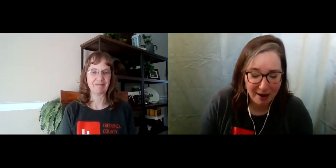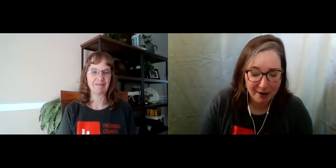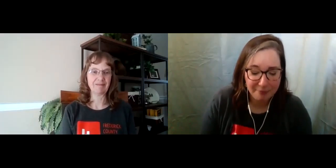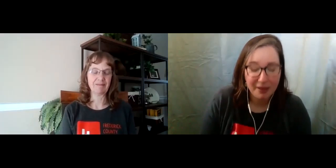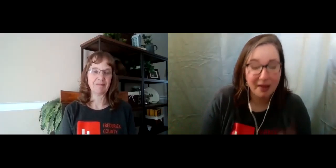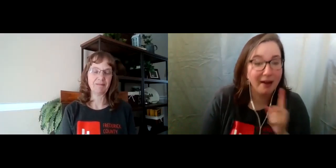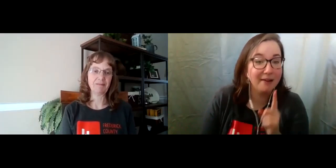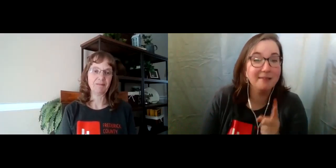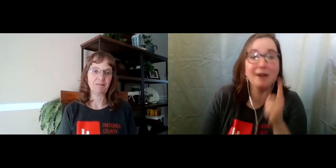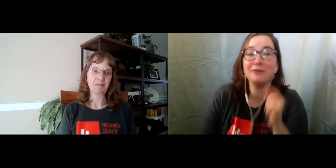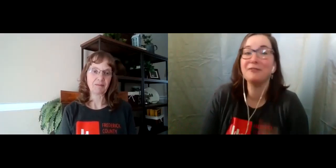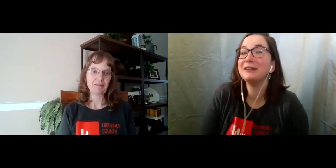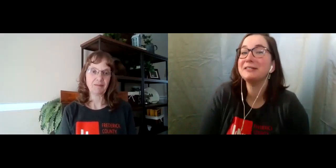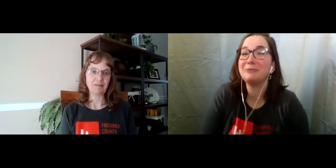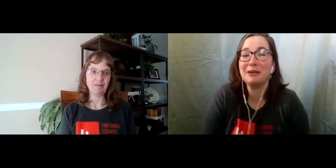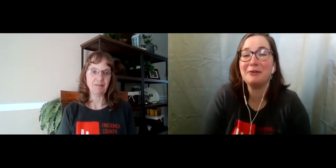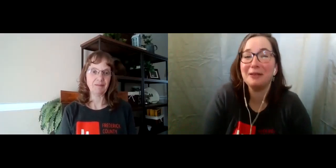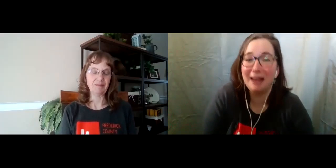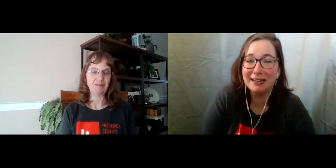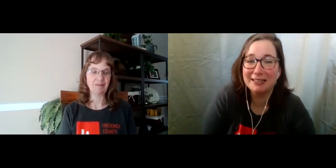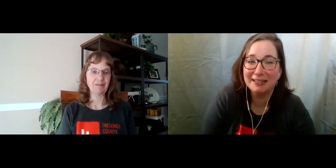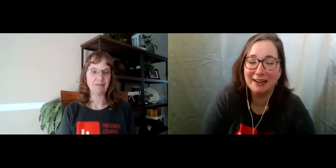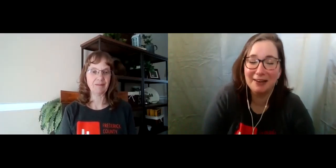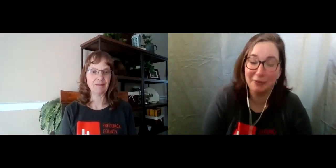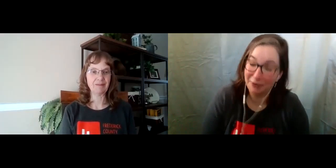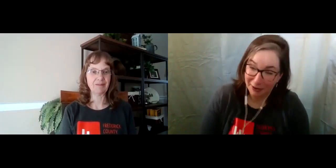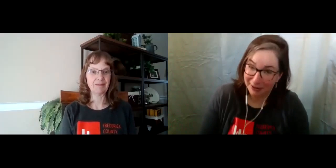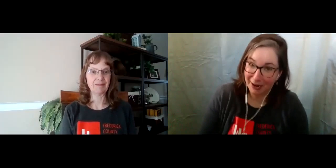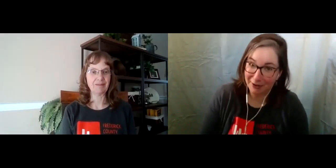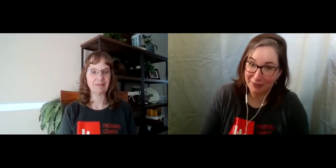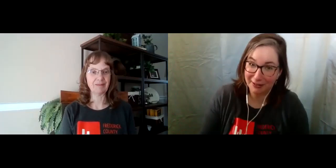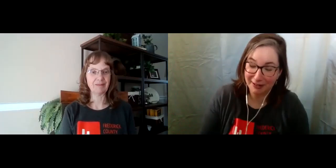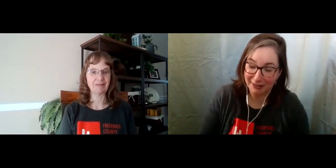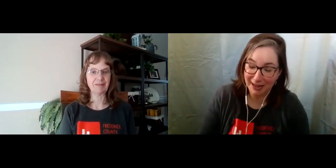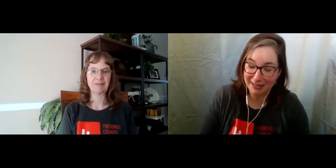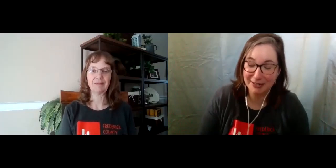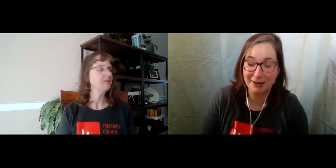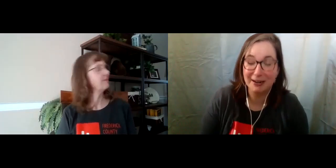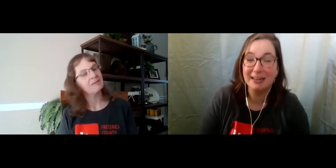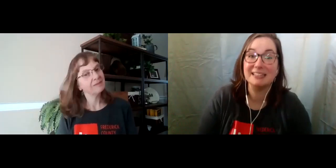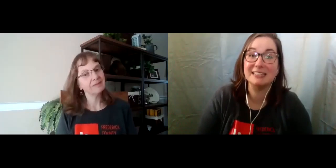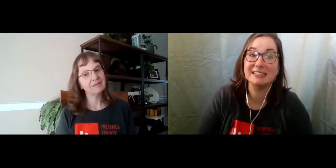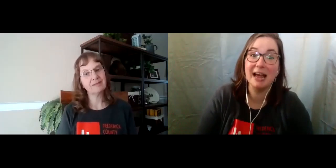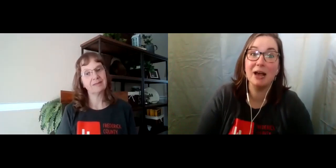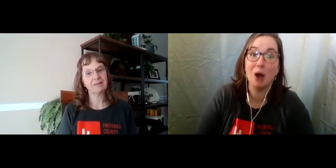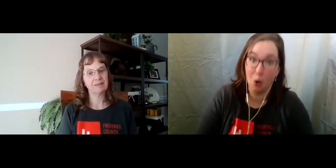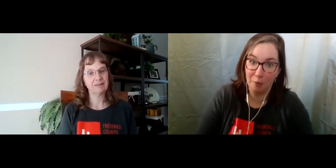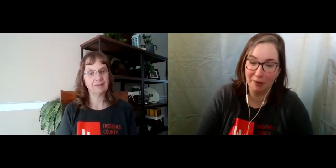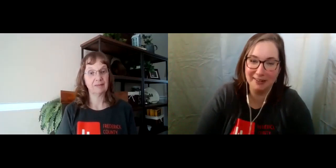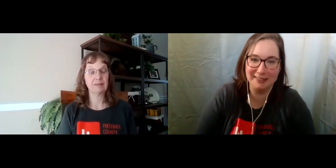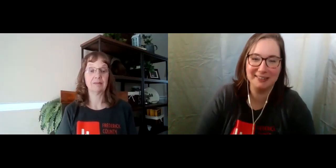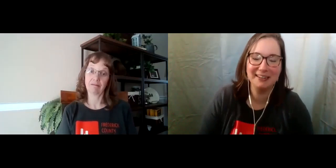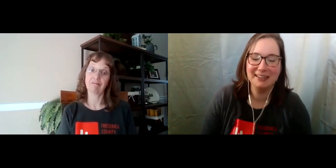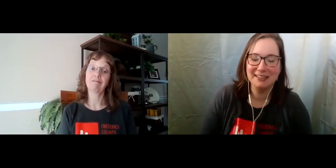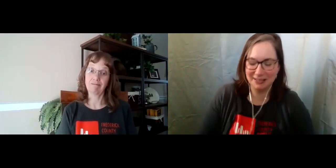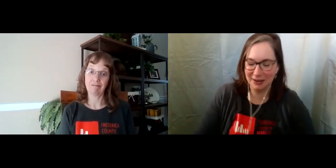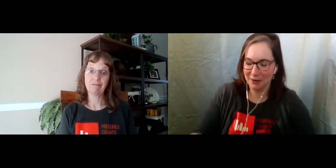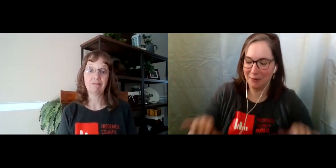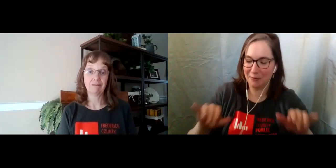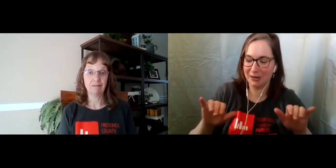So another phrase that we hear a lot, we've heard a lot over the last year is stay home. So we're going to